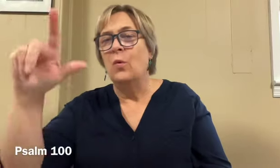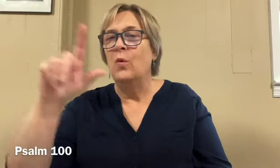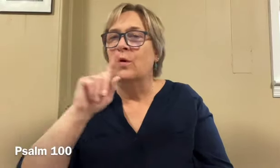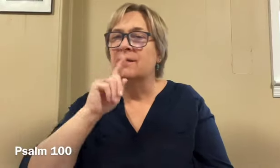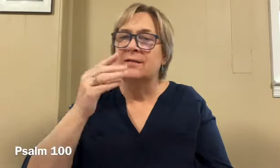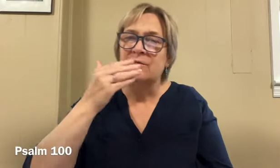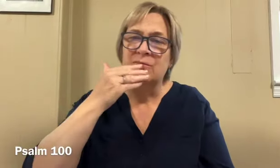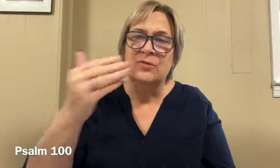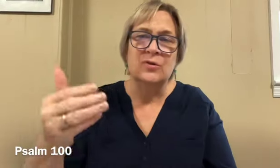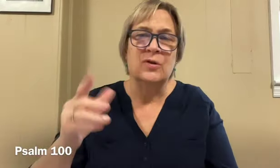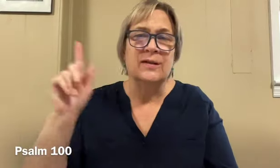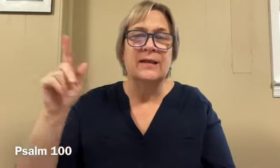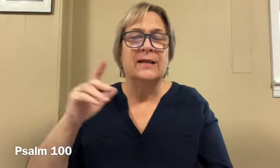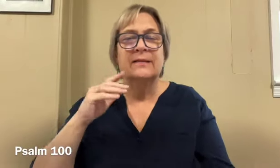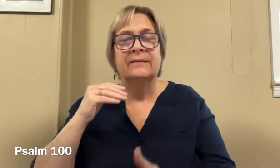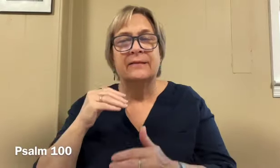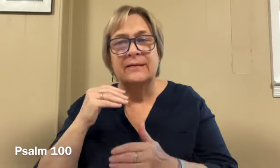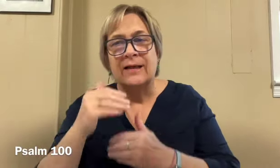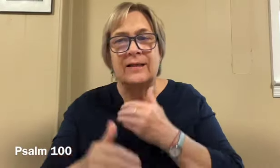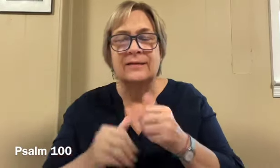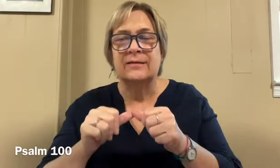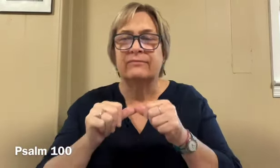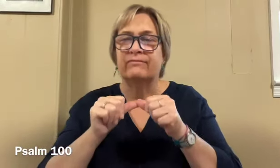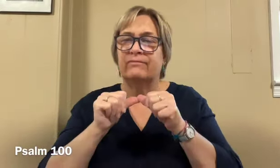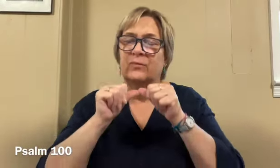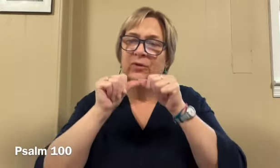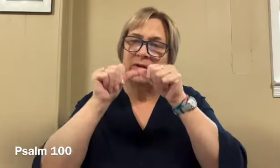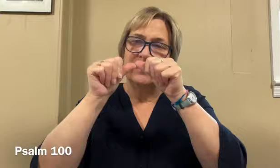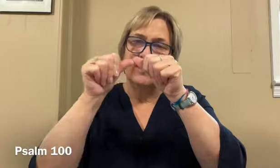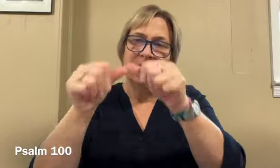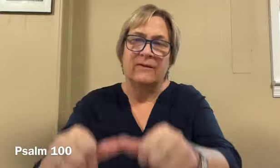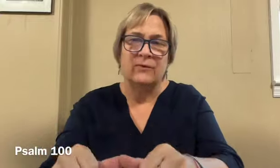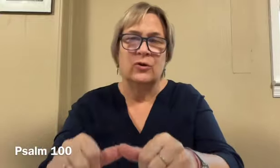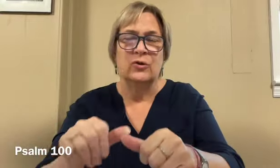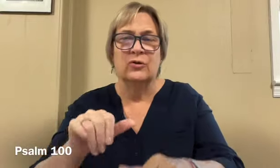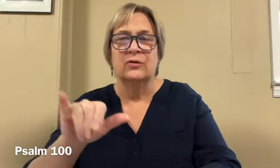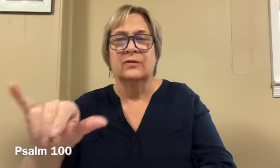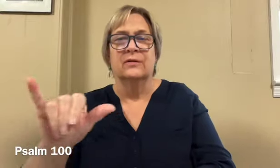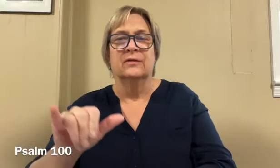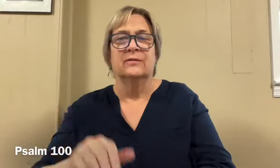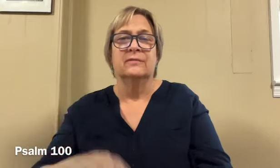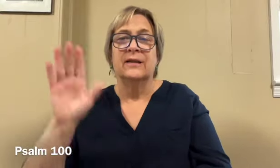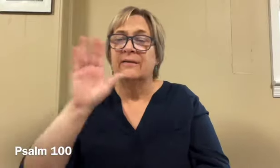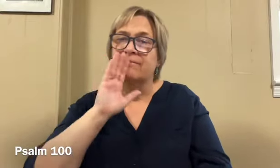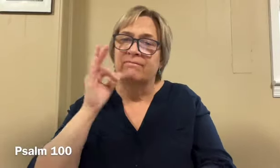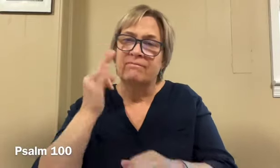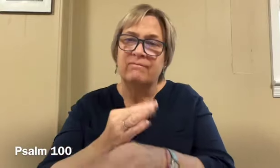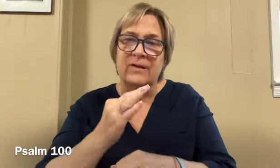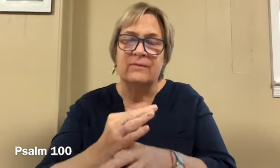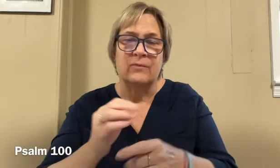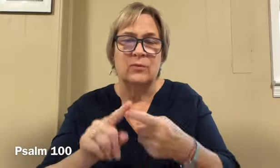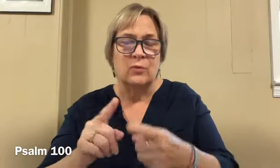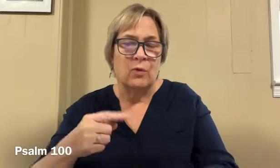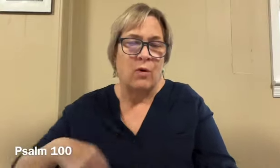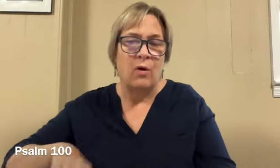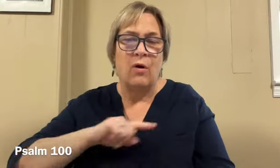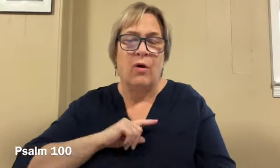The Lord is good. His kindness endures forever and his faithfulness